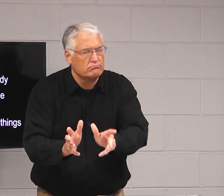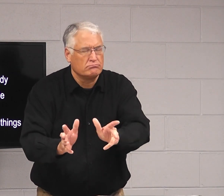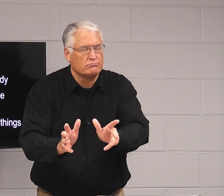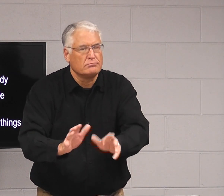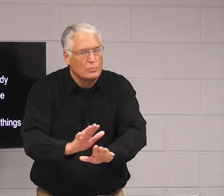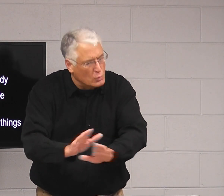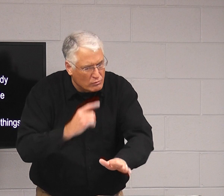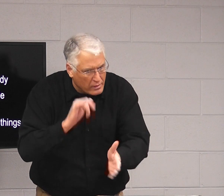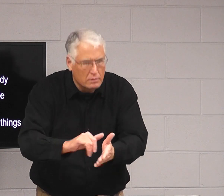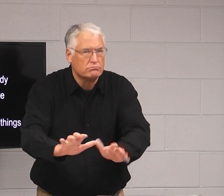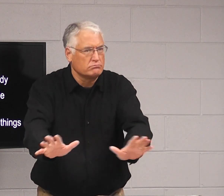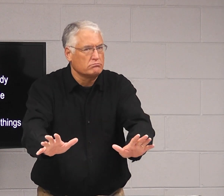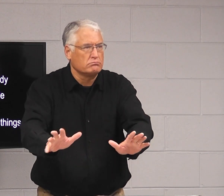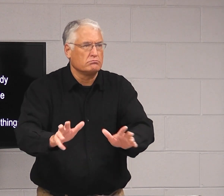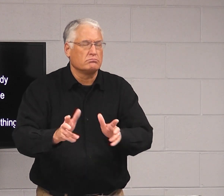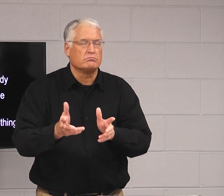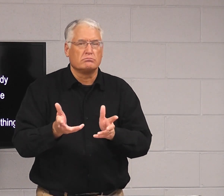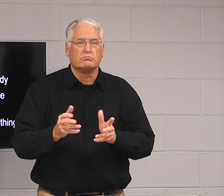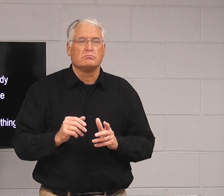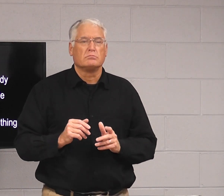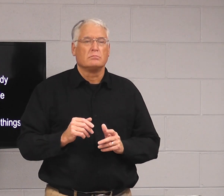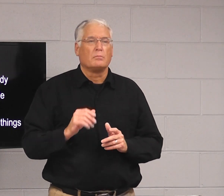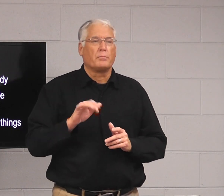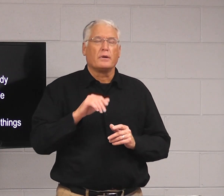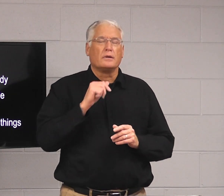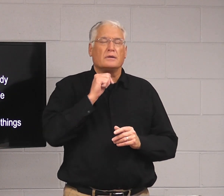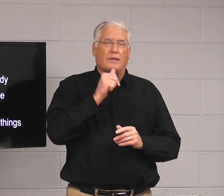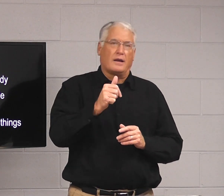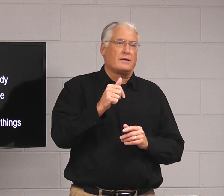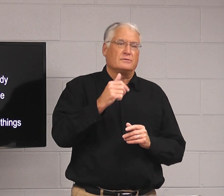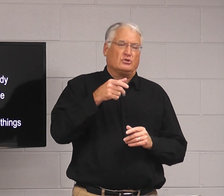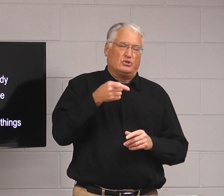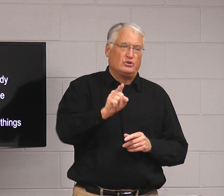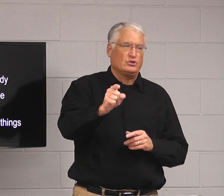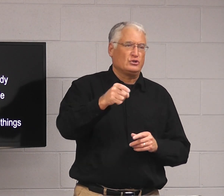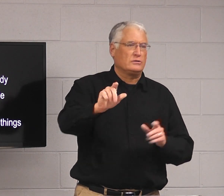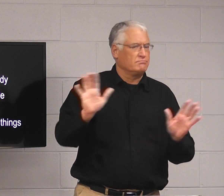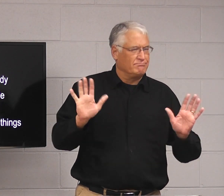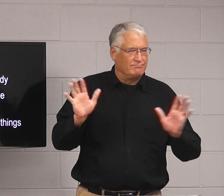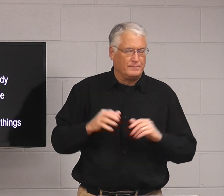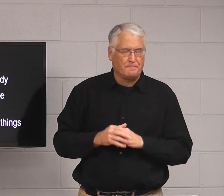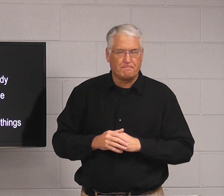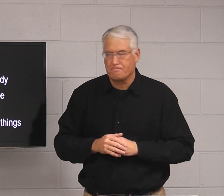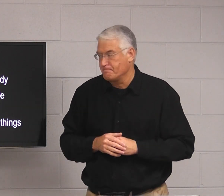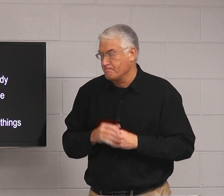encouraging and say positive to them. Say, no, no, no, no, we can't do that. But not be offensive.